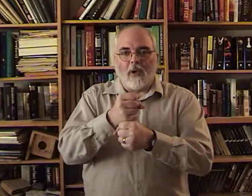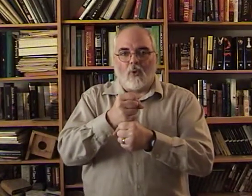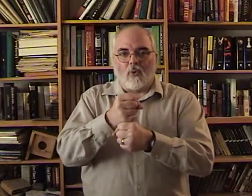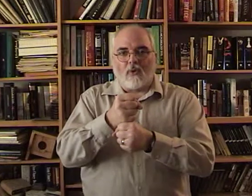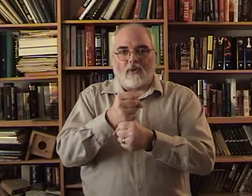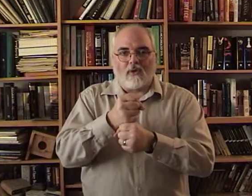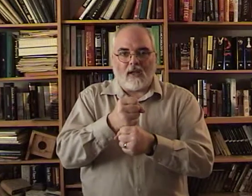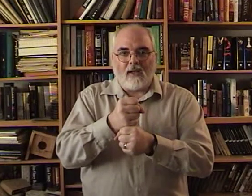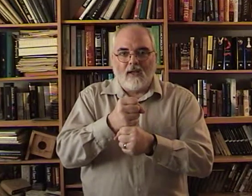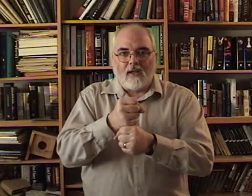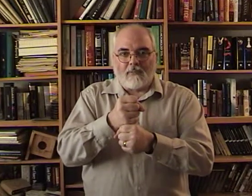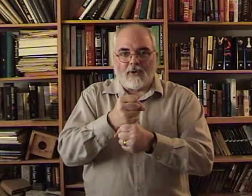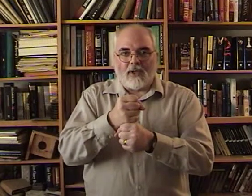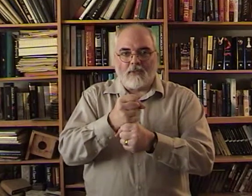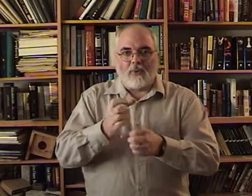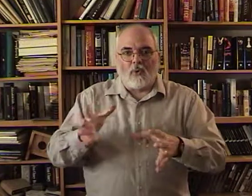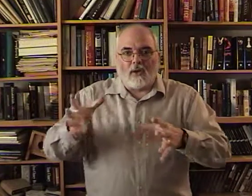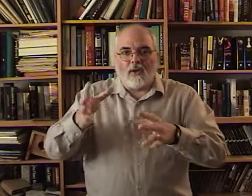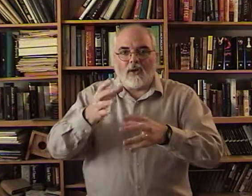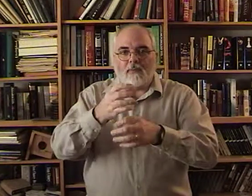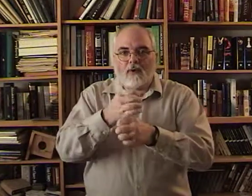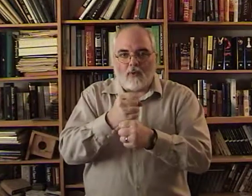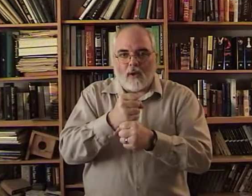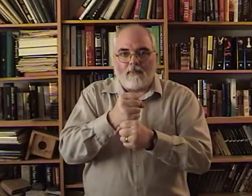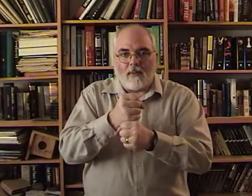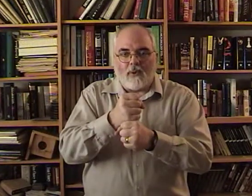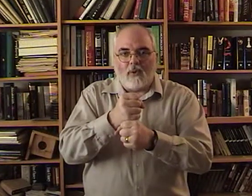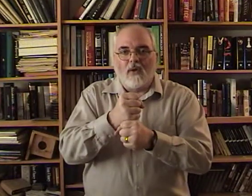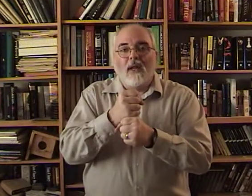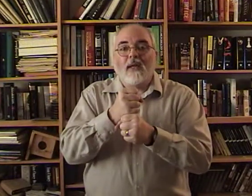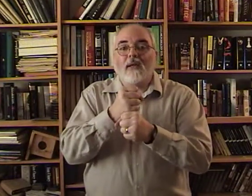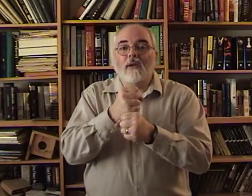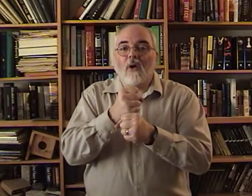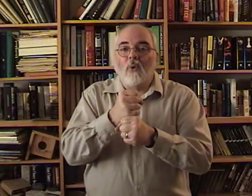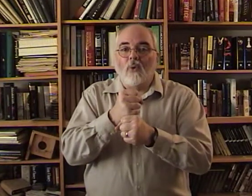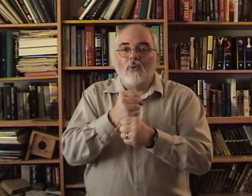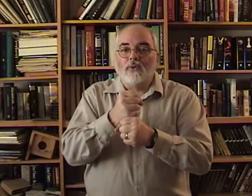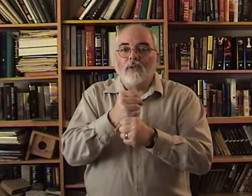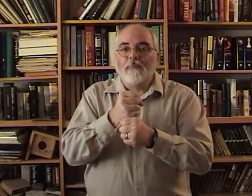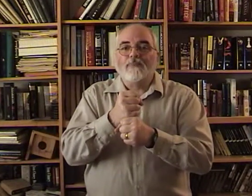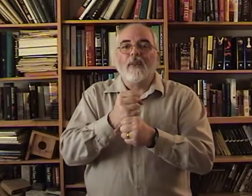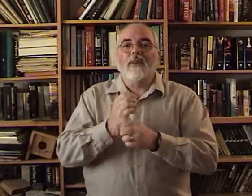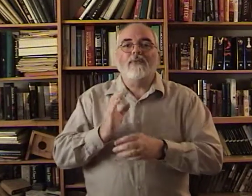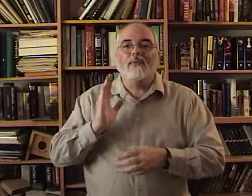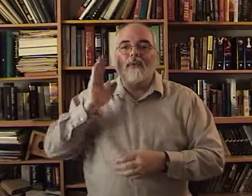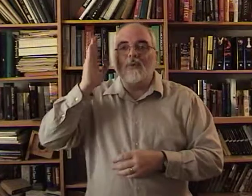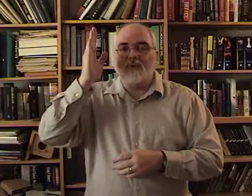pole. Okay. Pretend there's a pole there. you come there and grab that pole. He holds. The future.